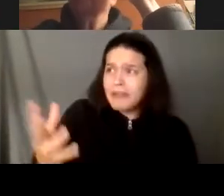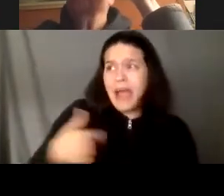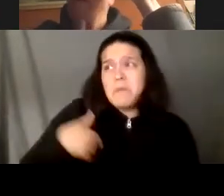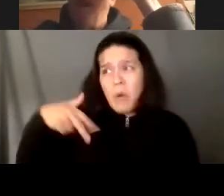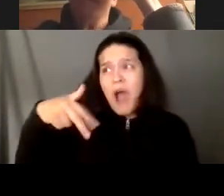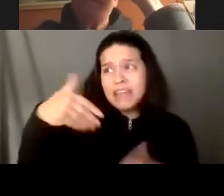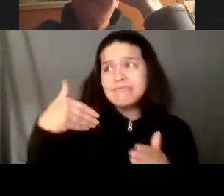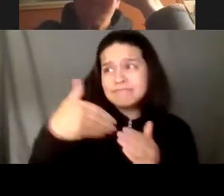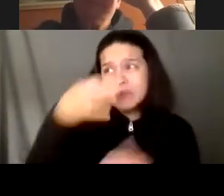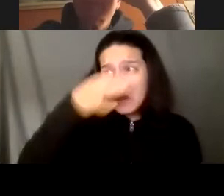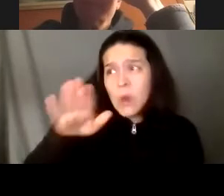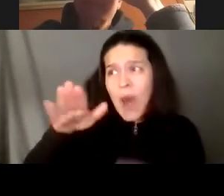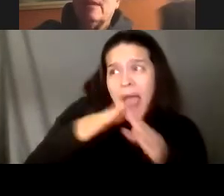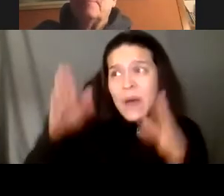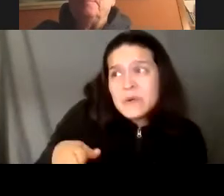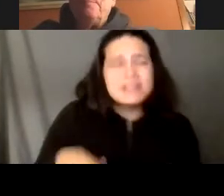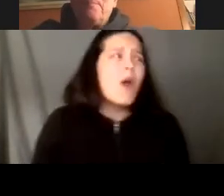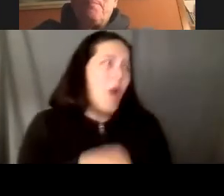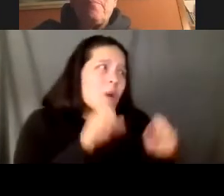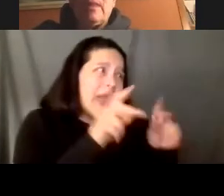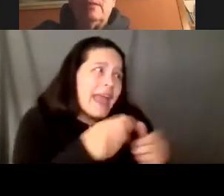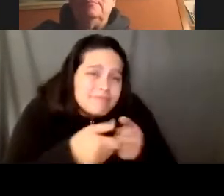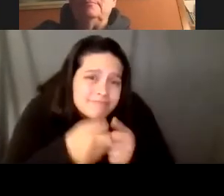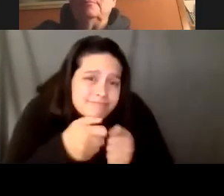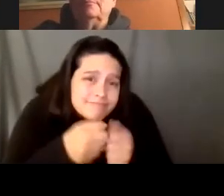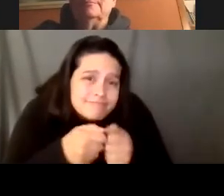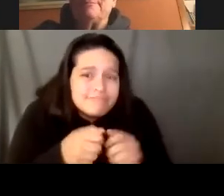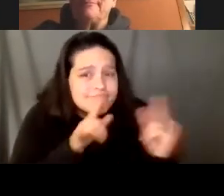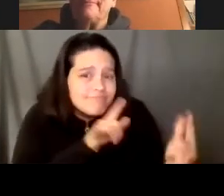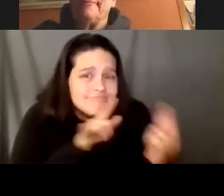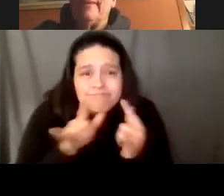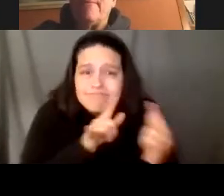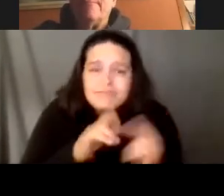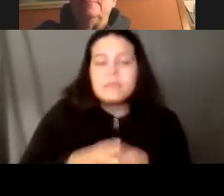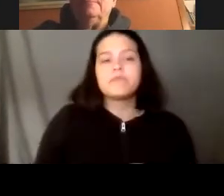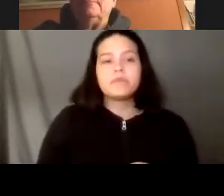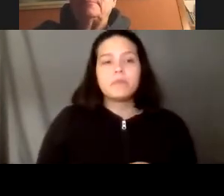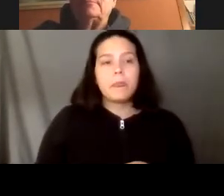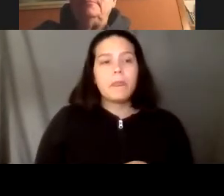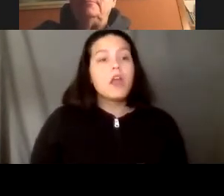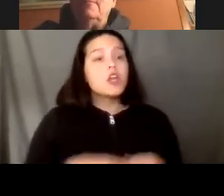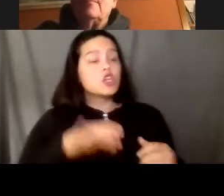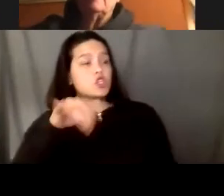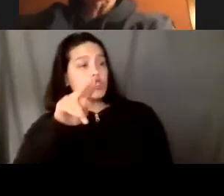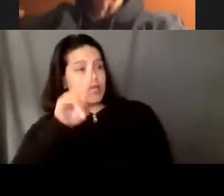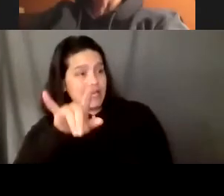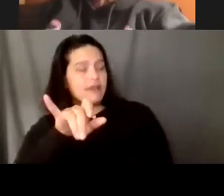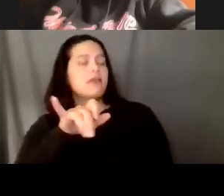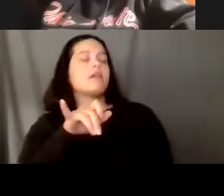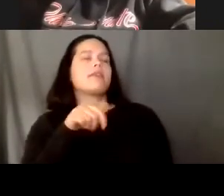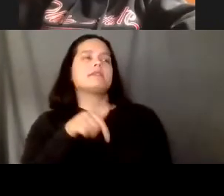yeah you know you've had a lot of really good conversations but this is the first time i've heard you talk in depth about your folks